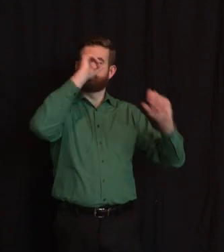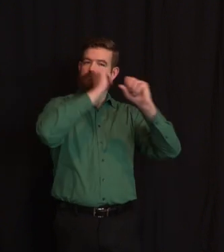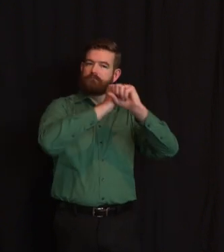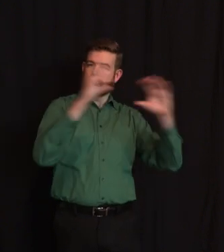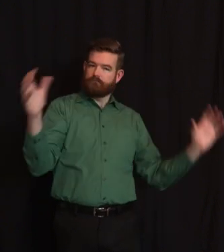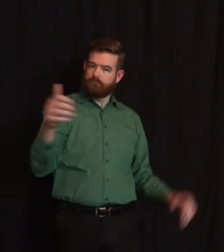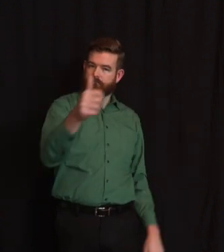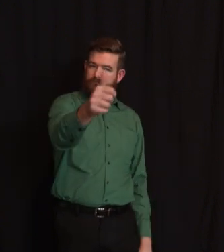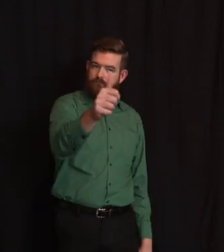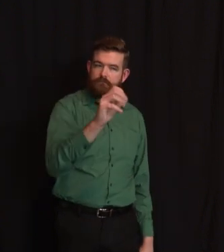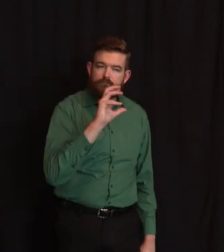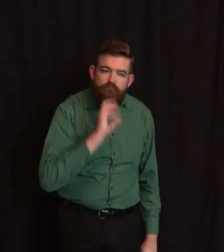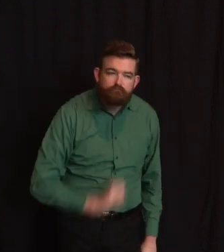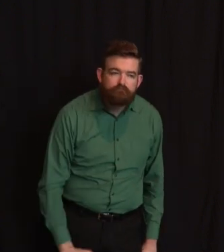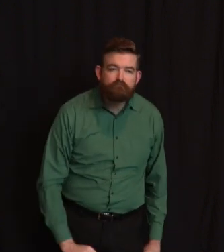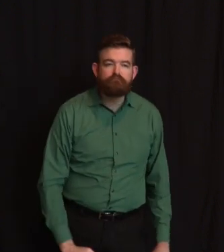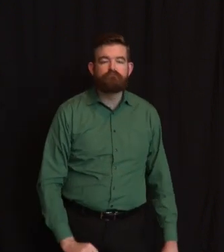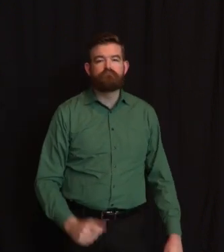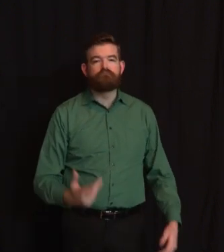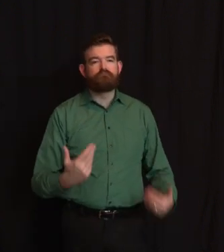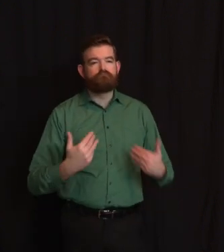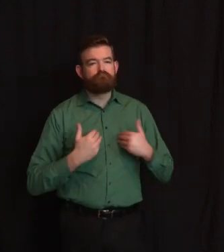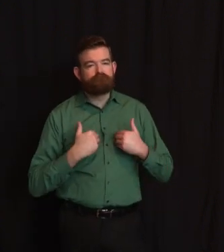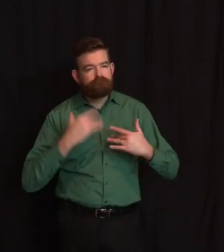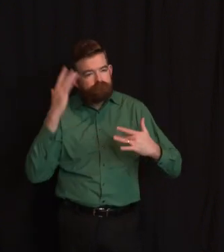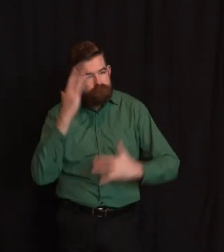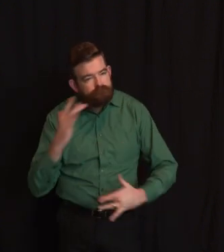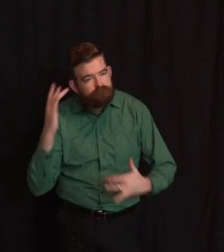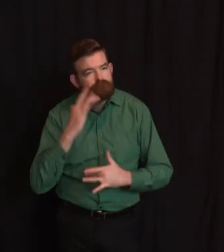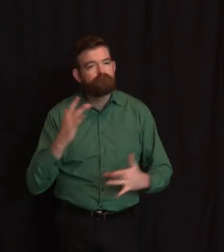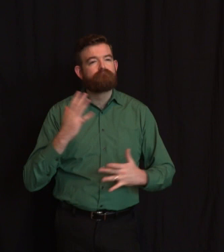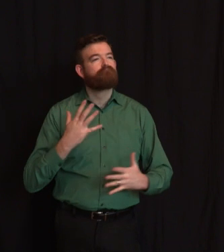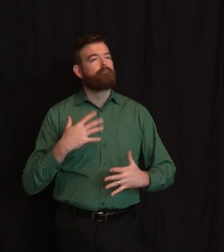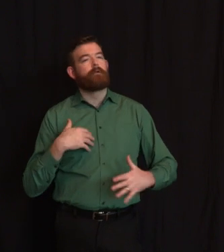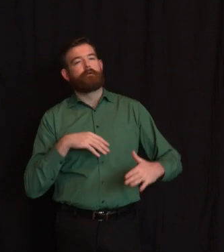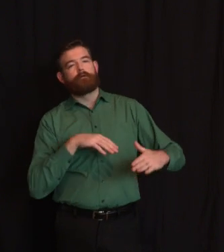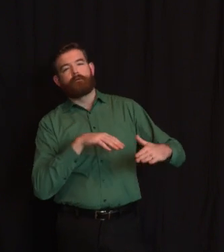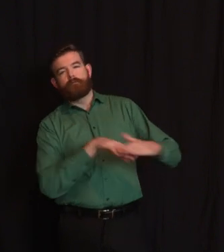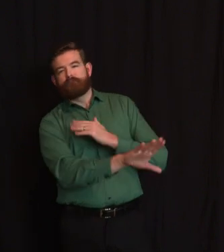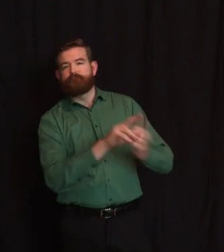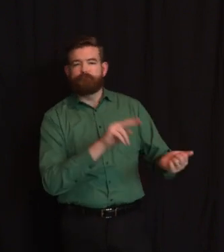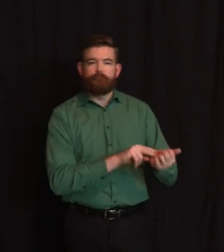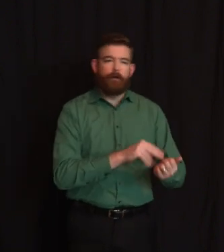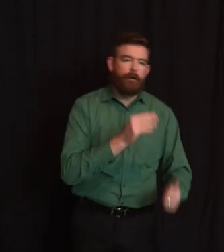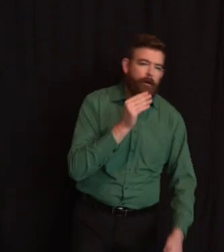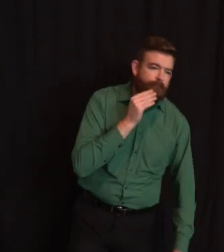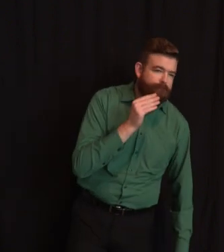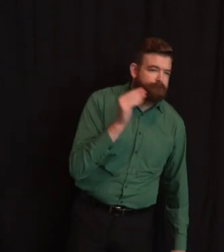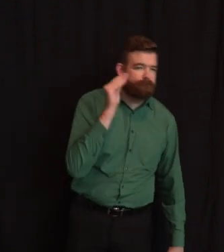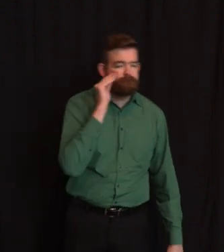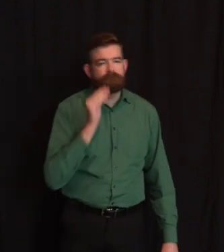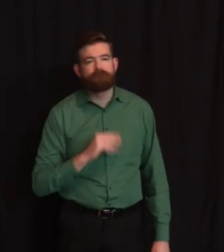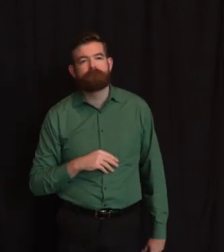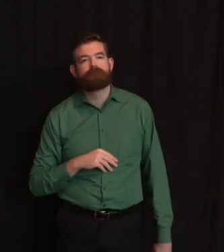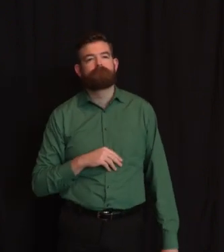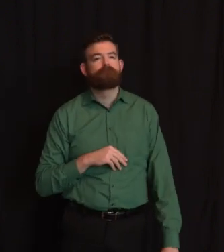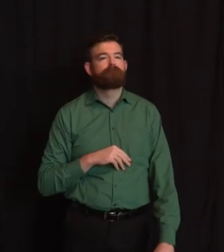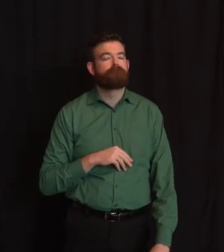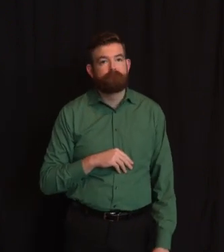of things. You then add a deadly virus to this mix, meaning it ignites in